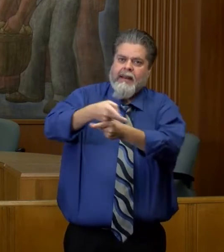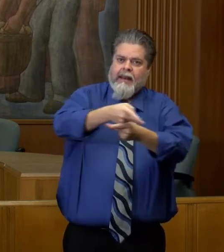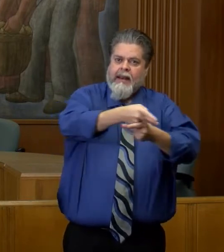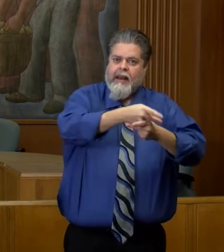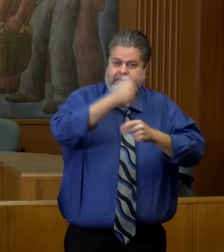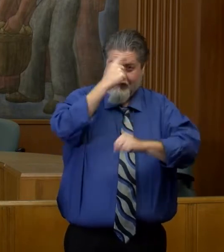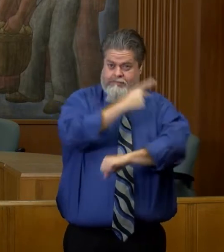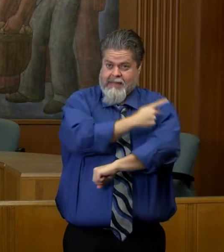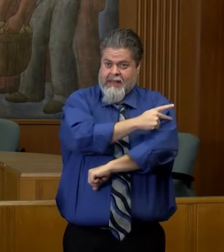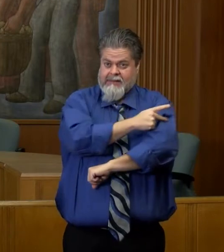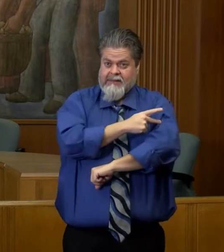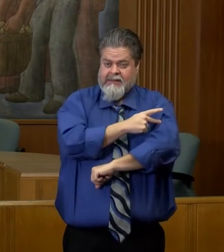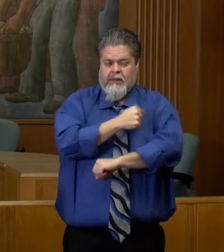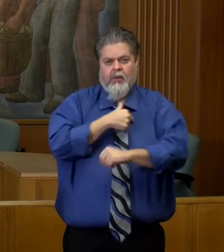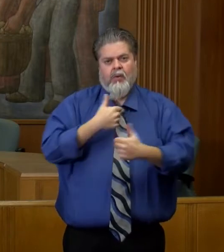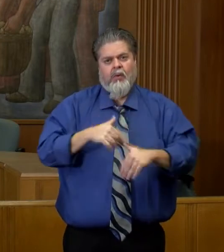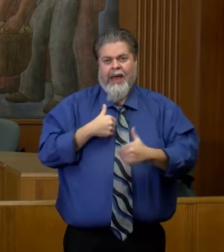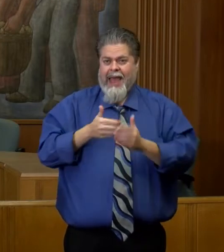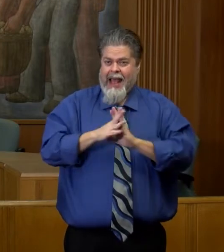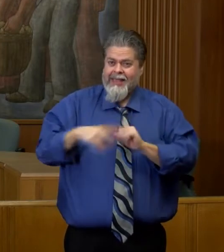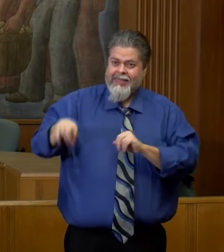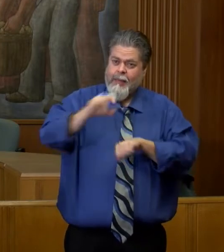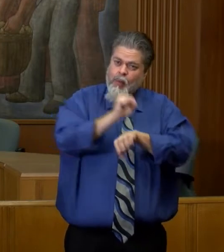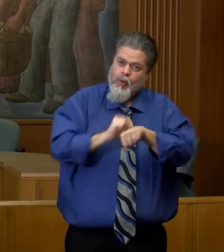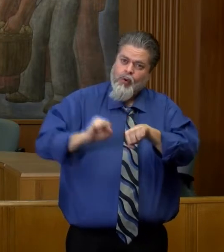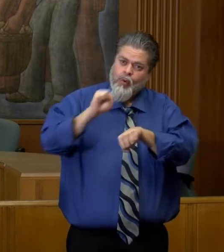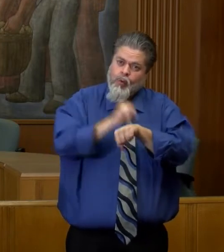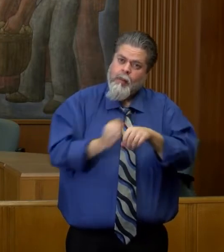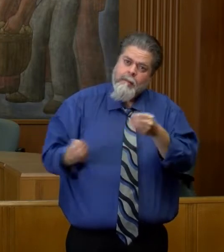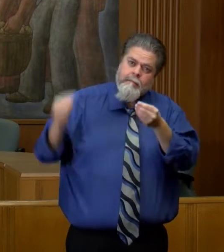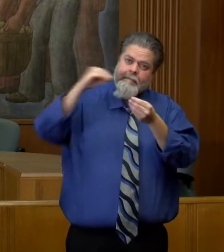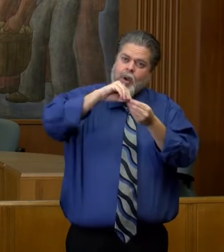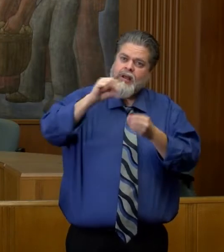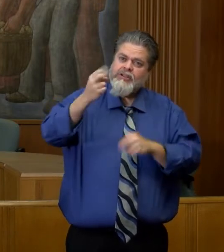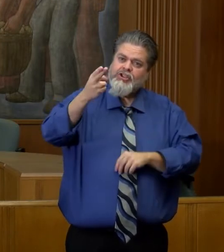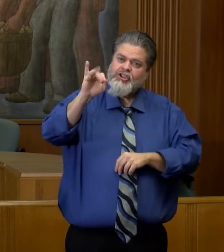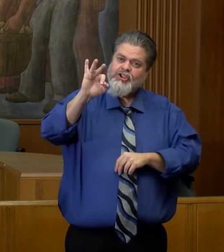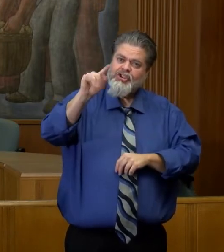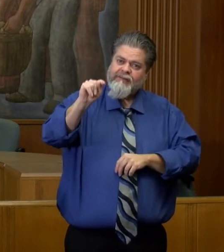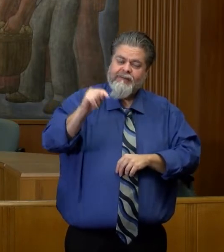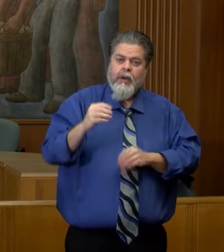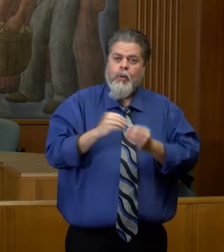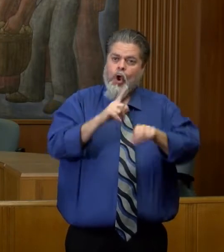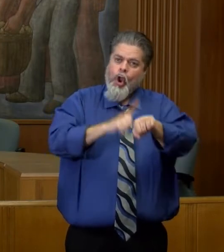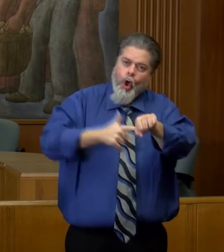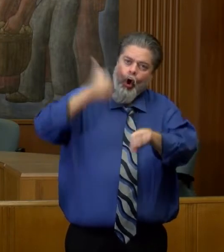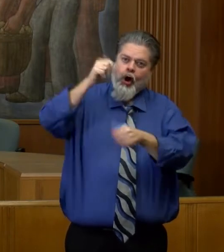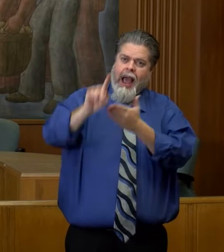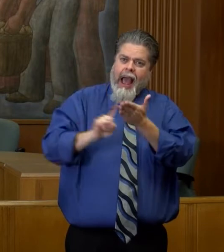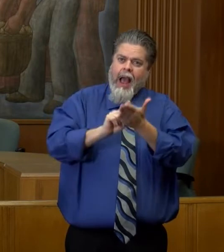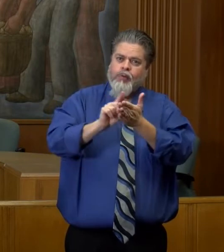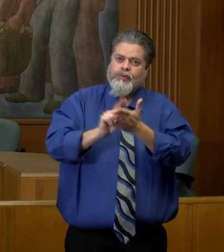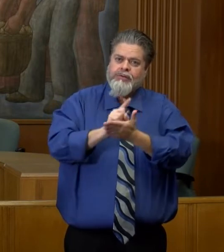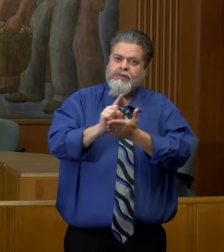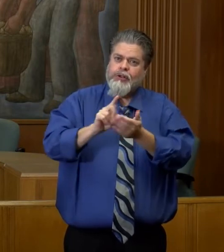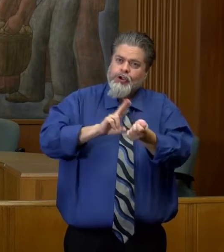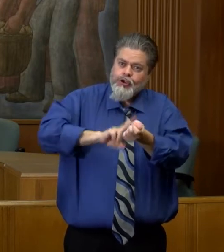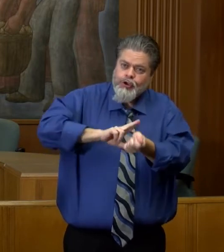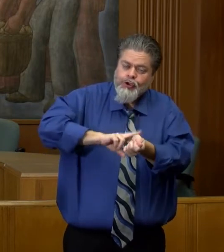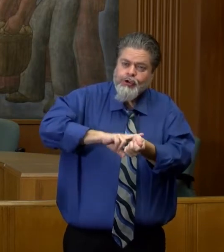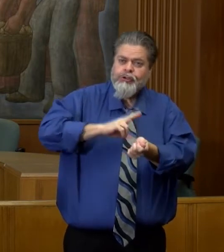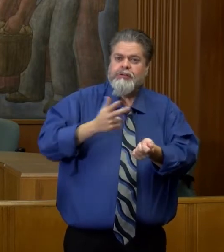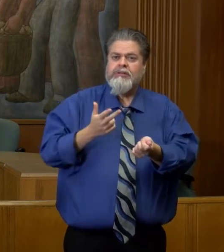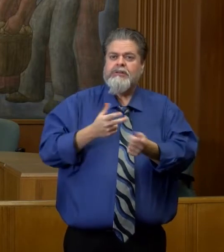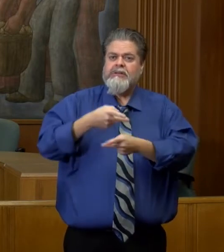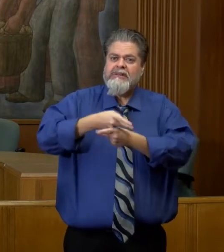Again, we are asking for extra shifts from individuals, we are asking for longer hours from nurses and